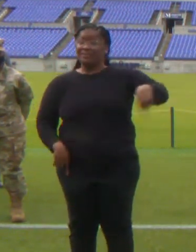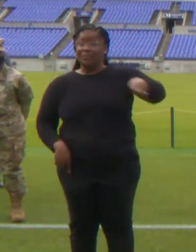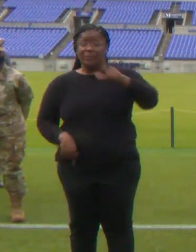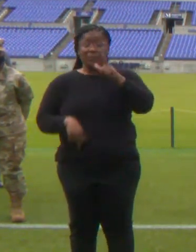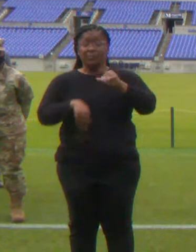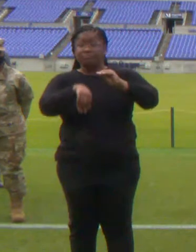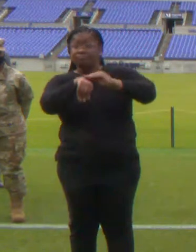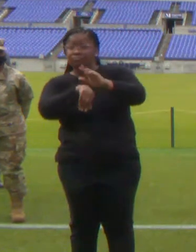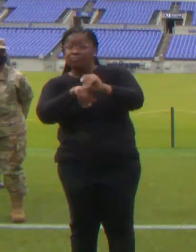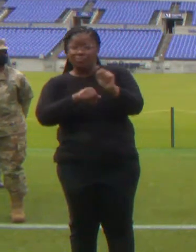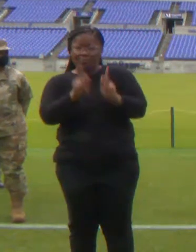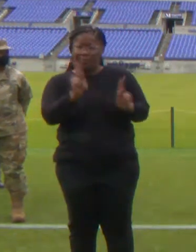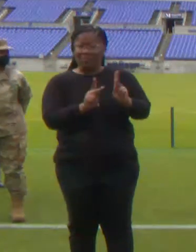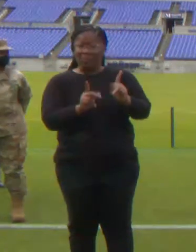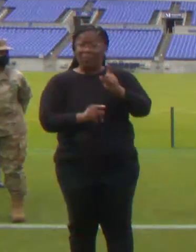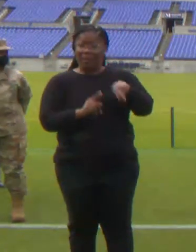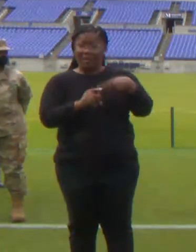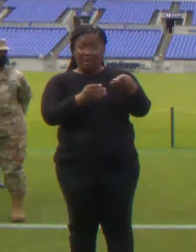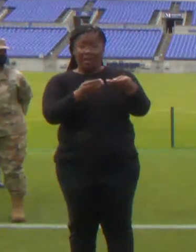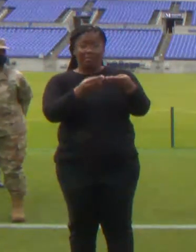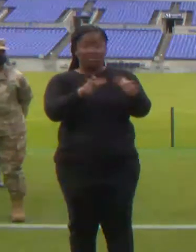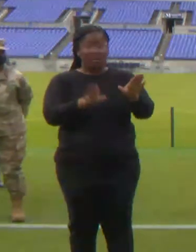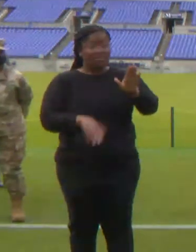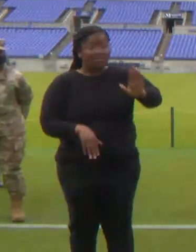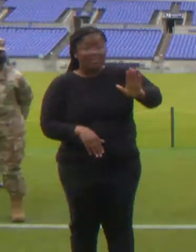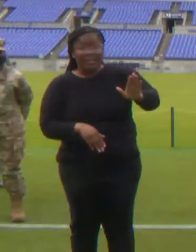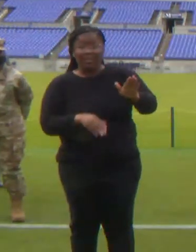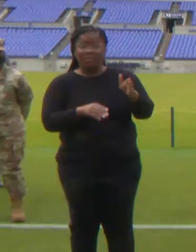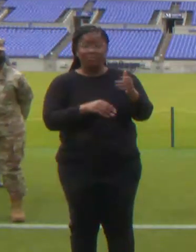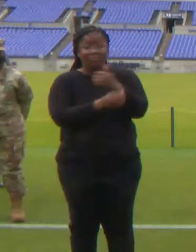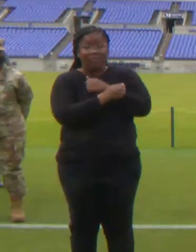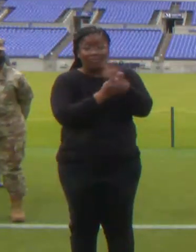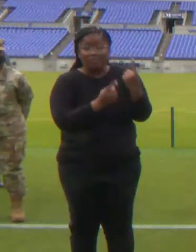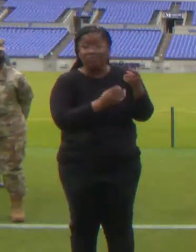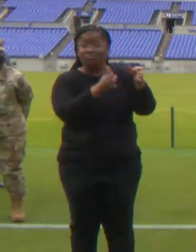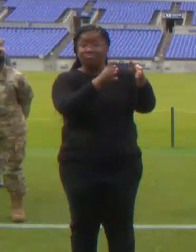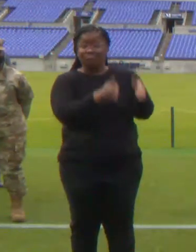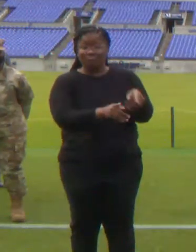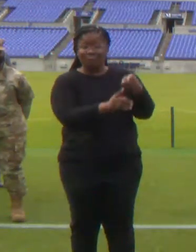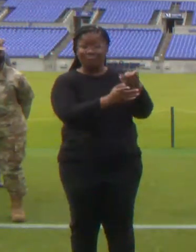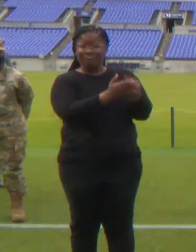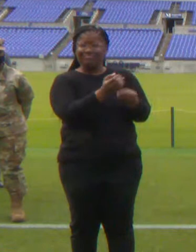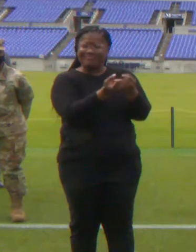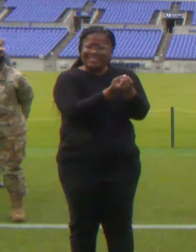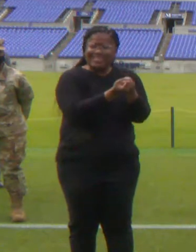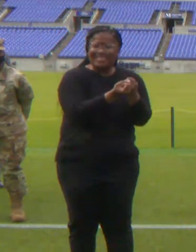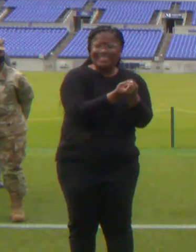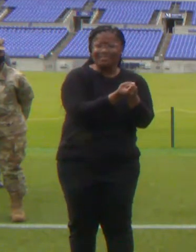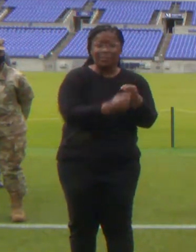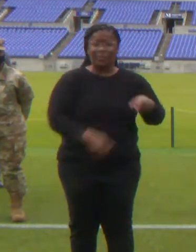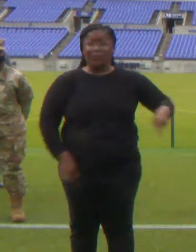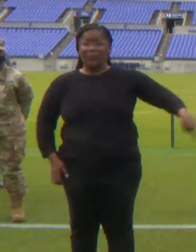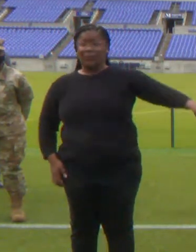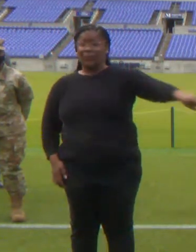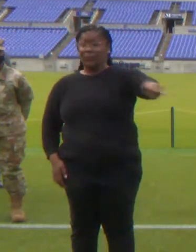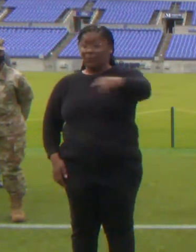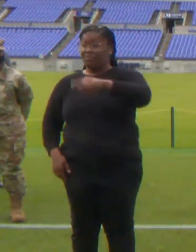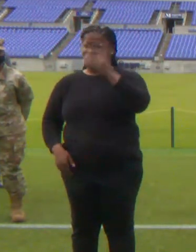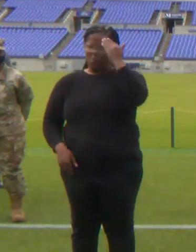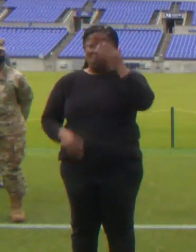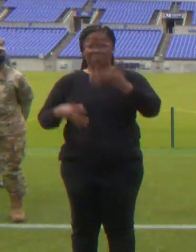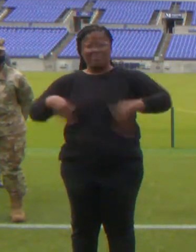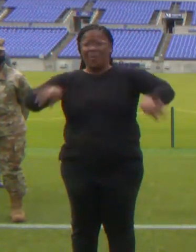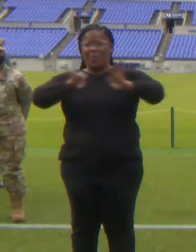when they have lost someone to COVID-19. You understand how important it is to get people vaccinated.